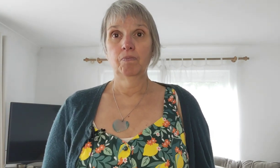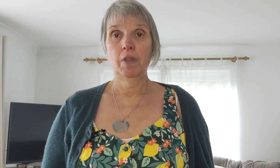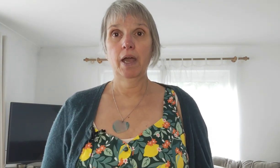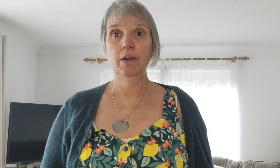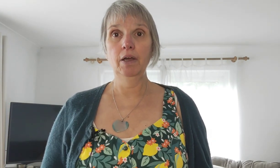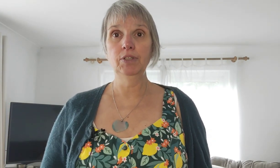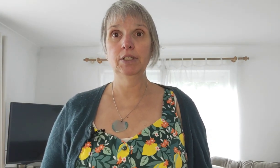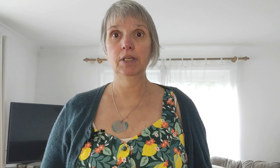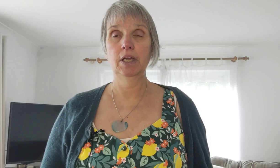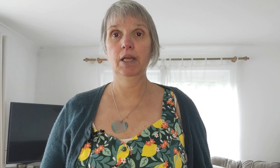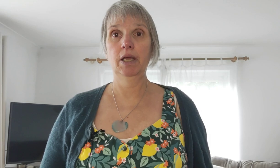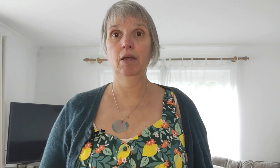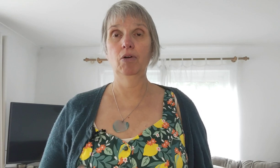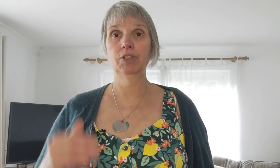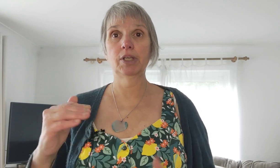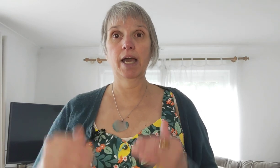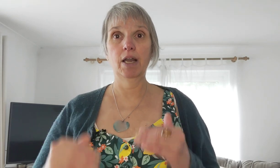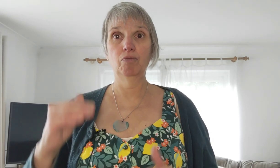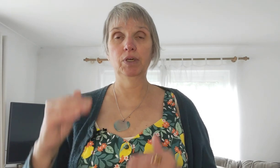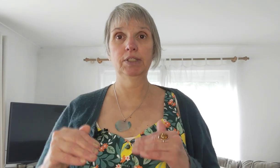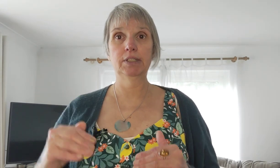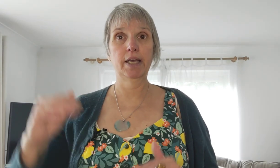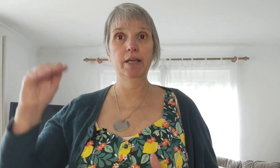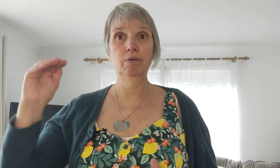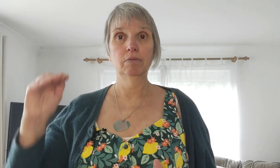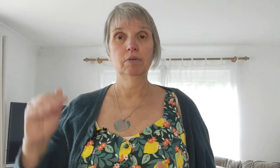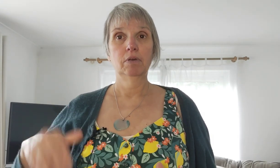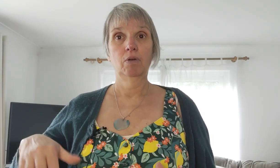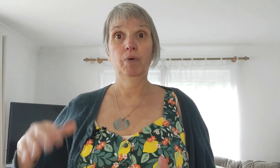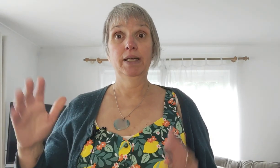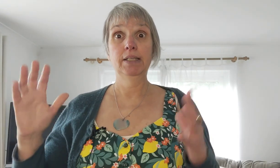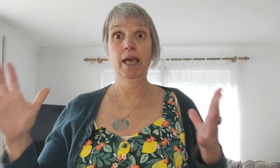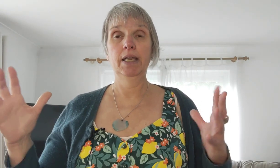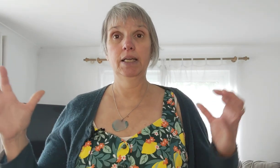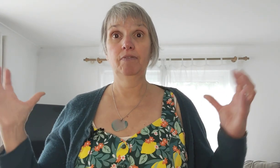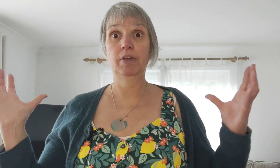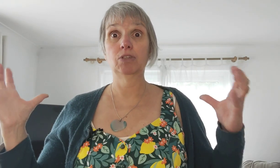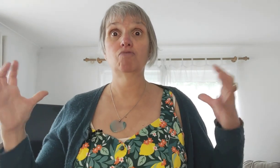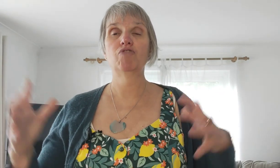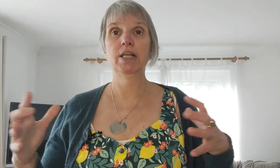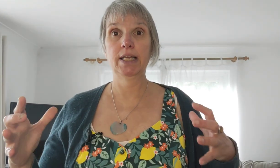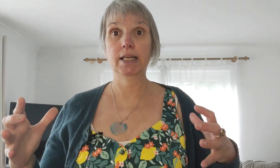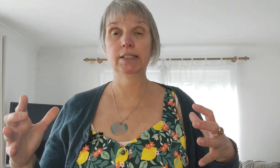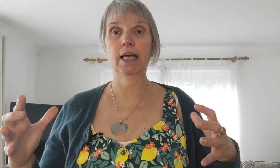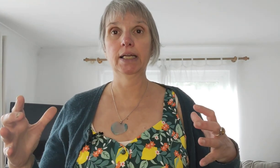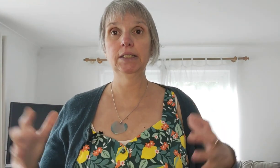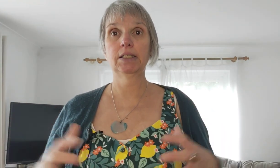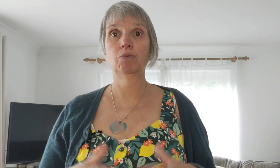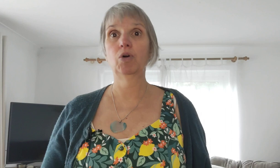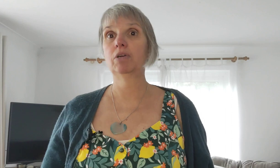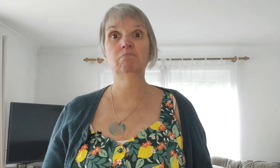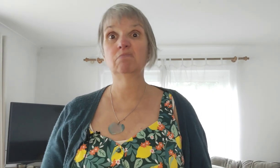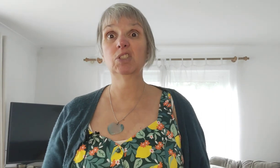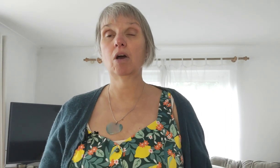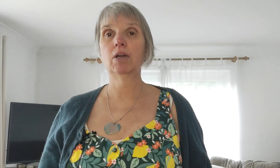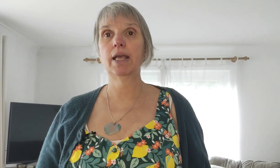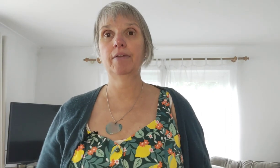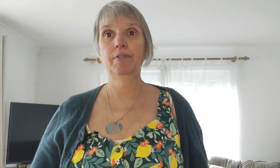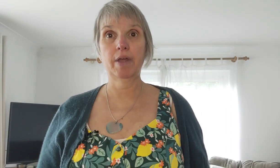and noticing on a scale of one to ten where ten is really intense and one is hardly anything